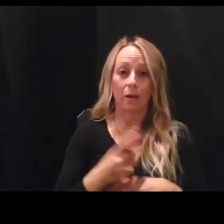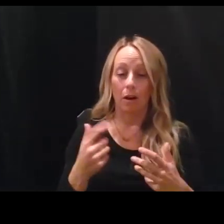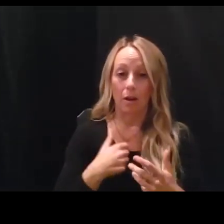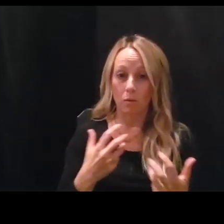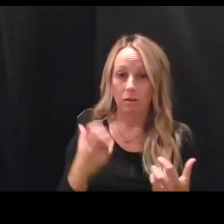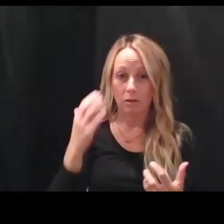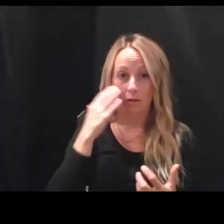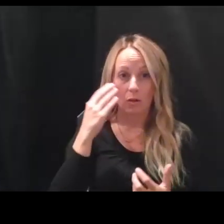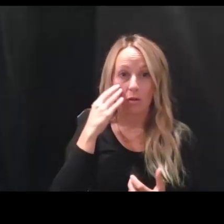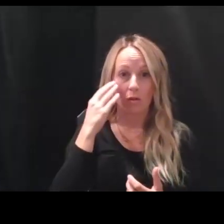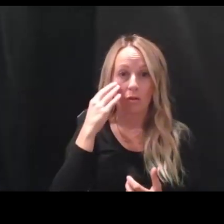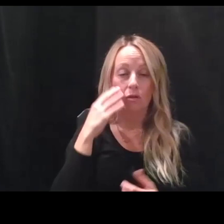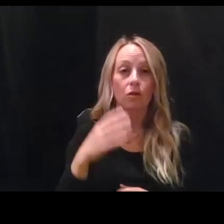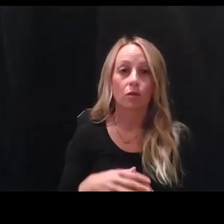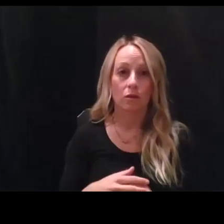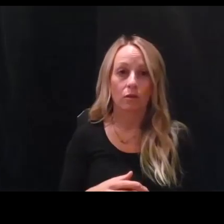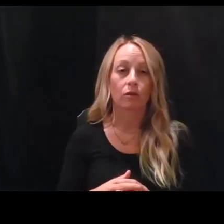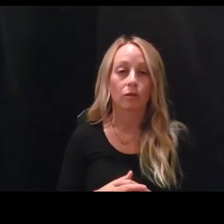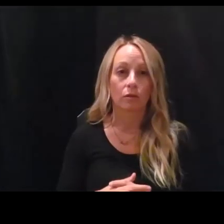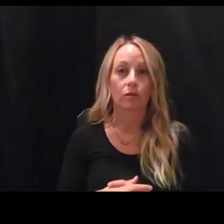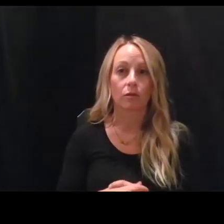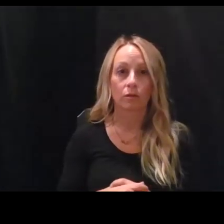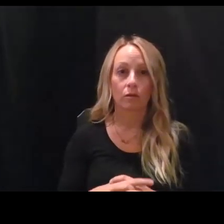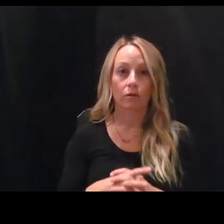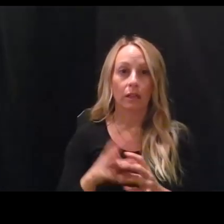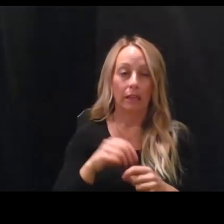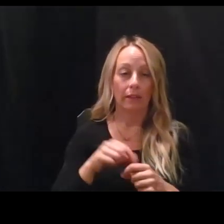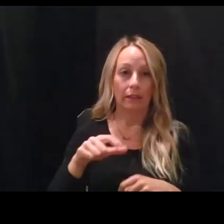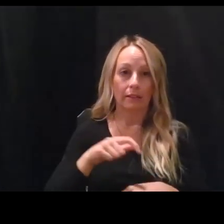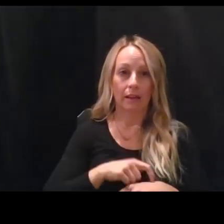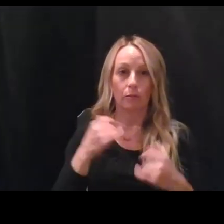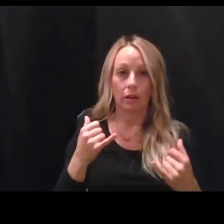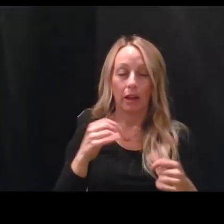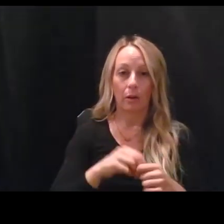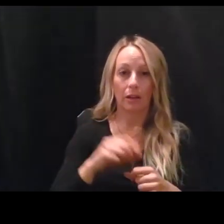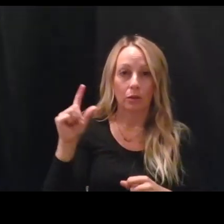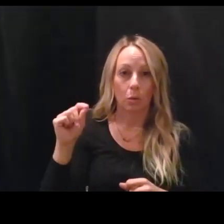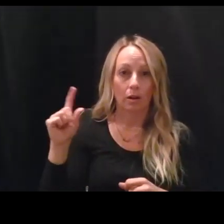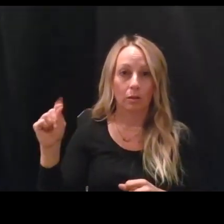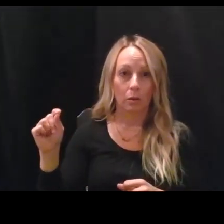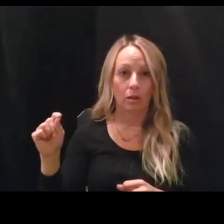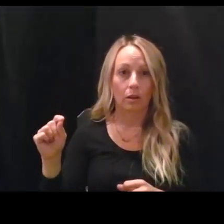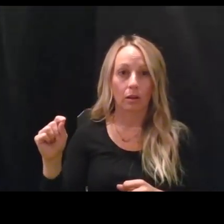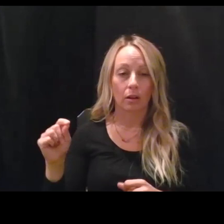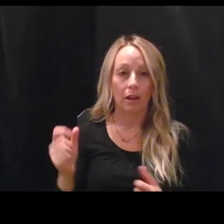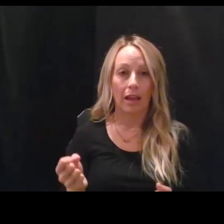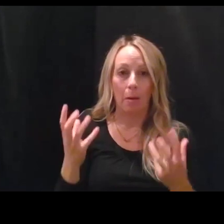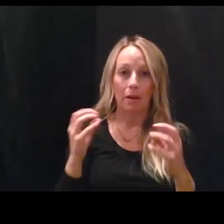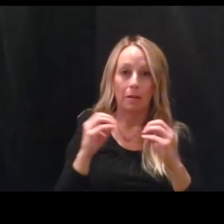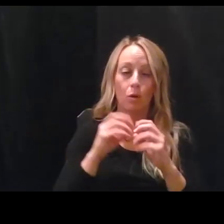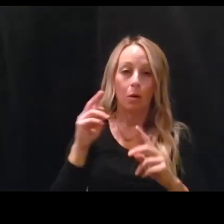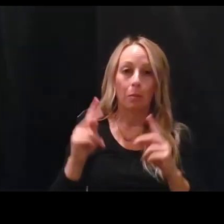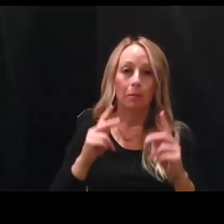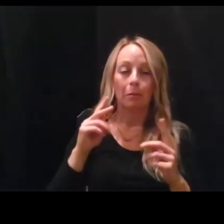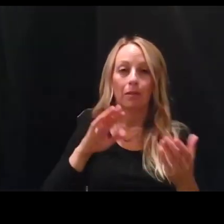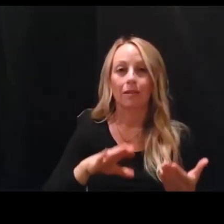uh, is in this stretch of time in 2020, how many more people died